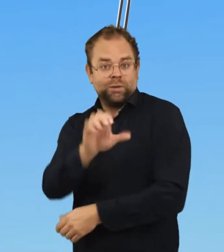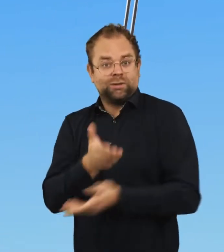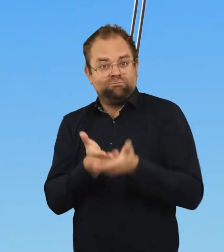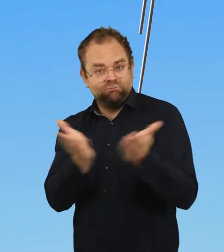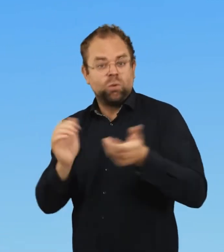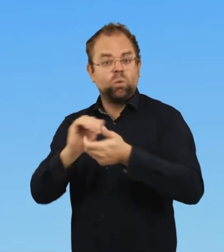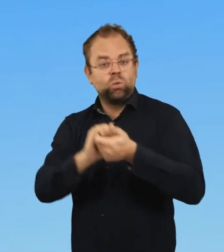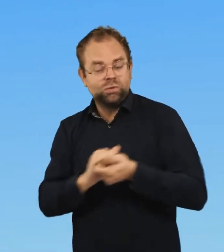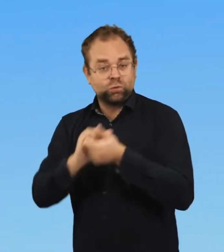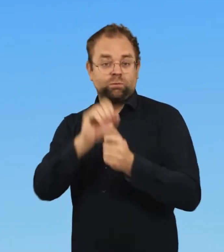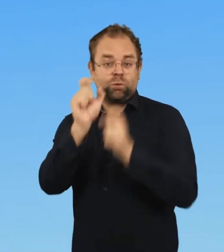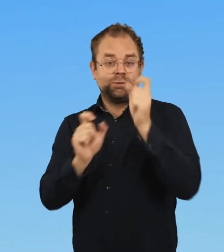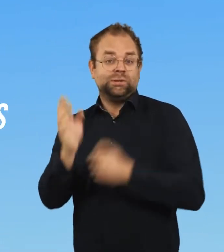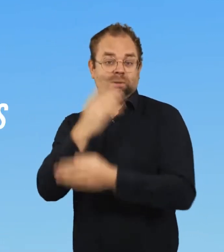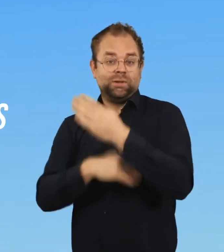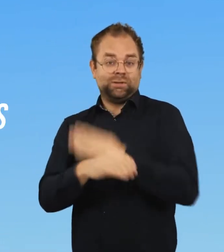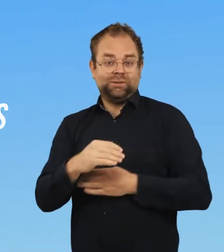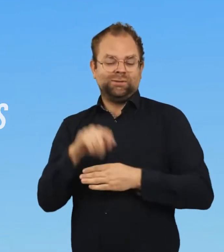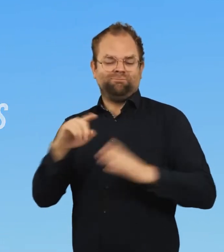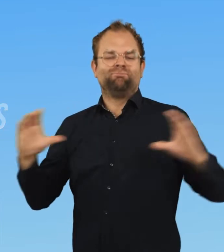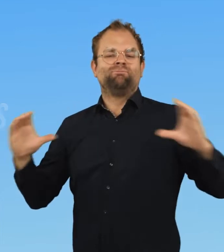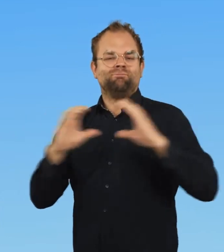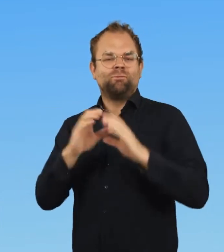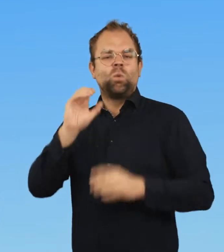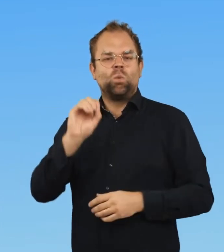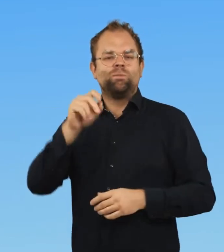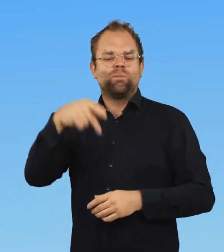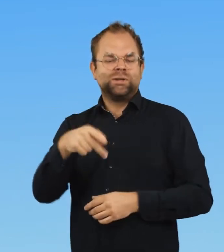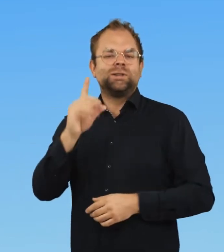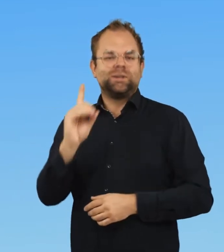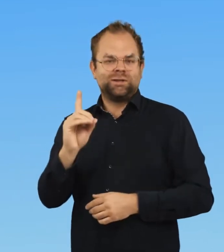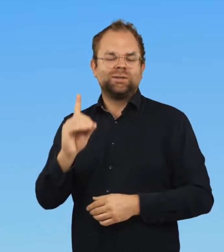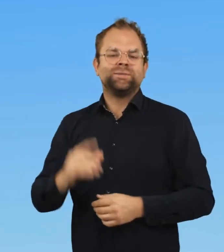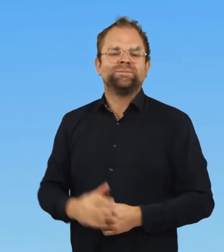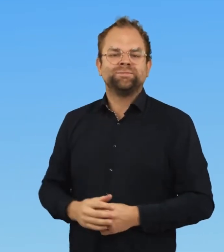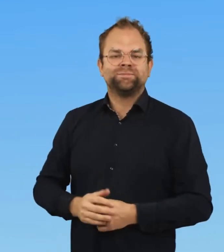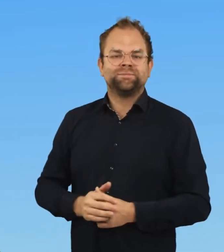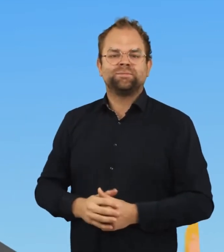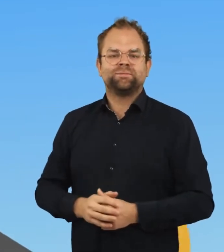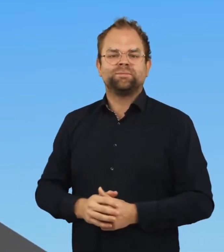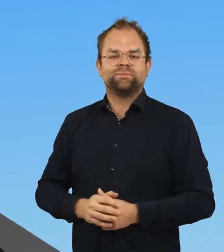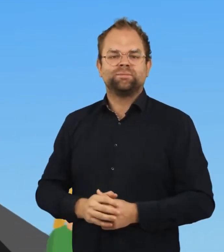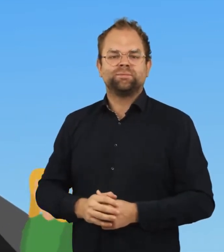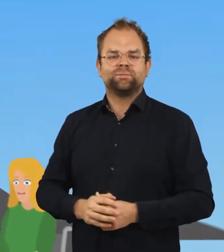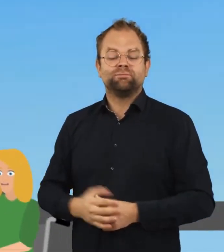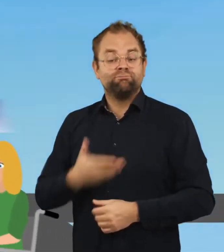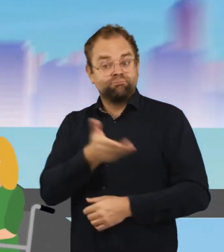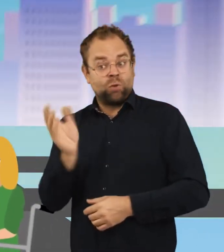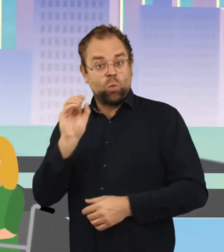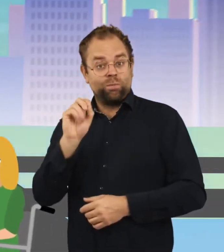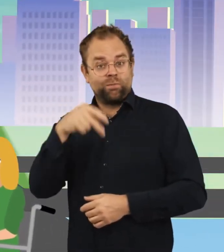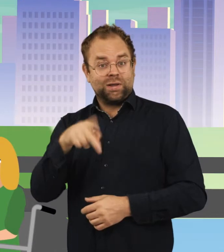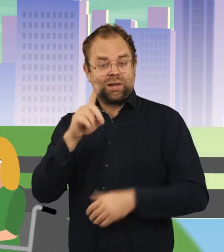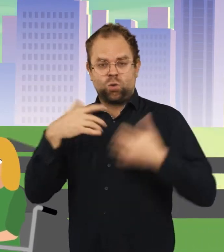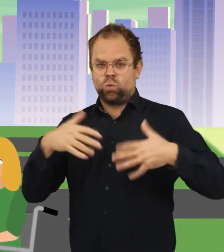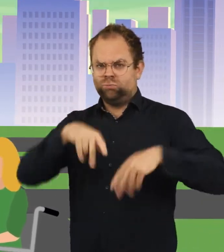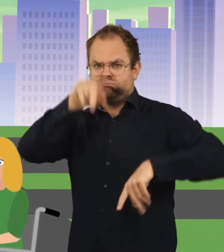empowerment of organizations of persons with disabilities, aka OPDs. OPDs